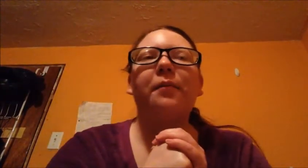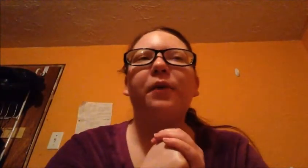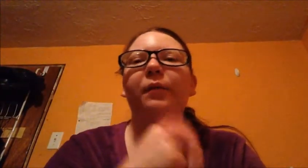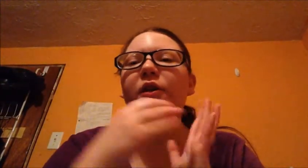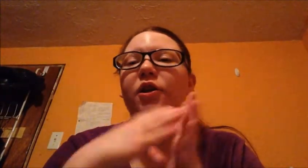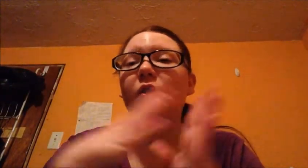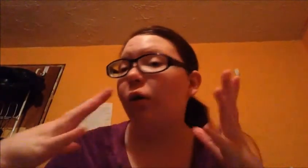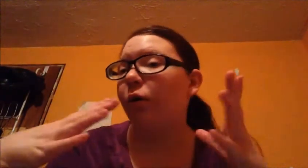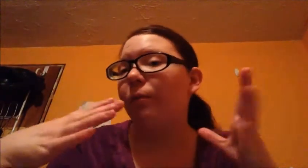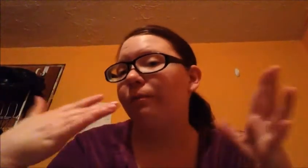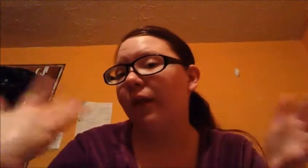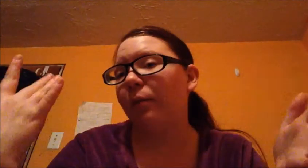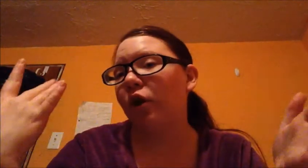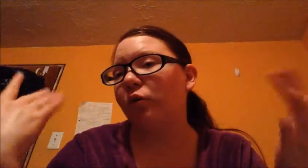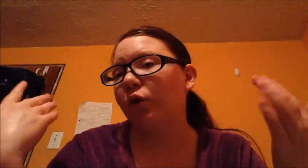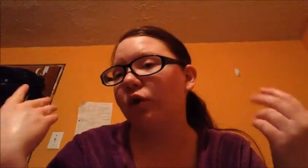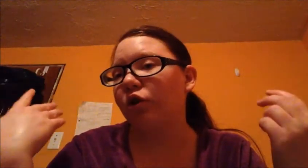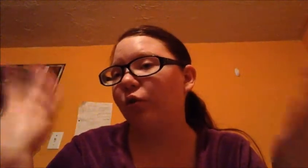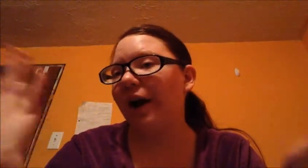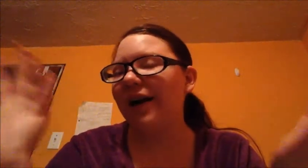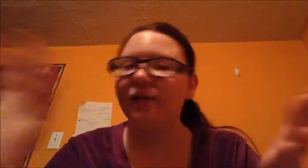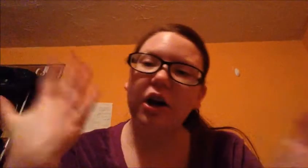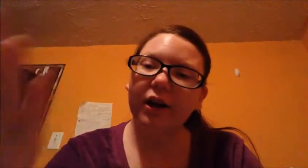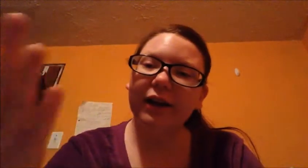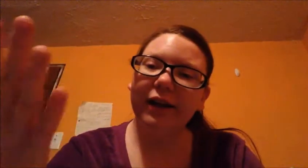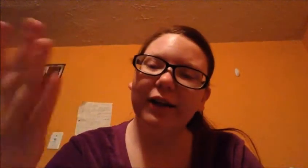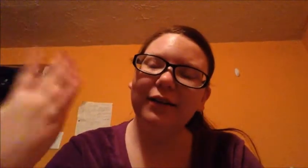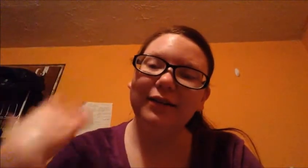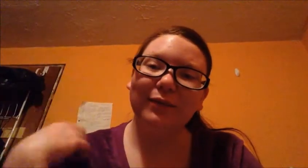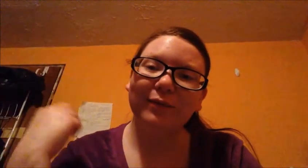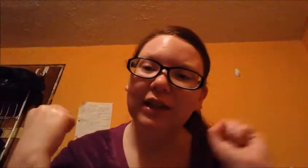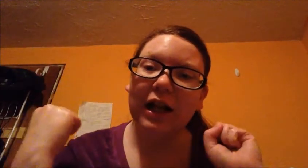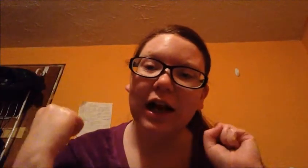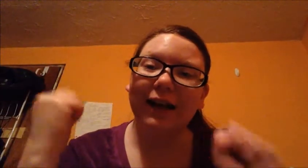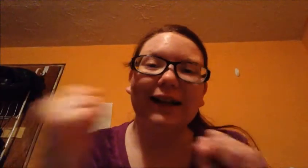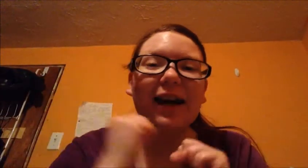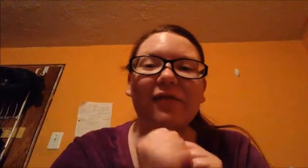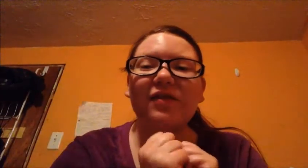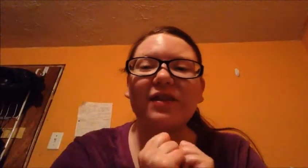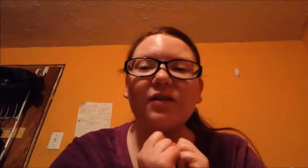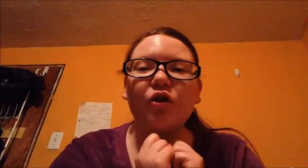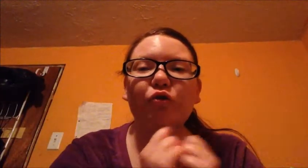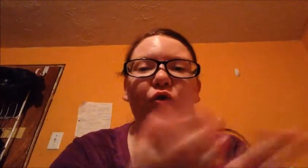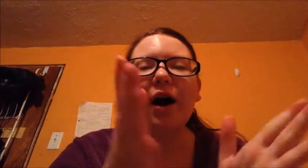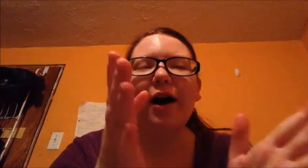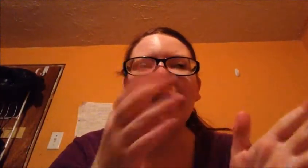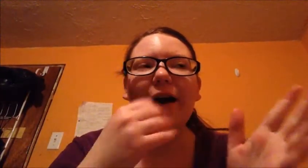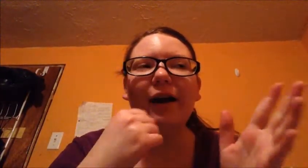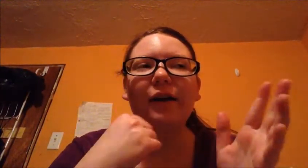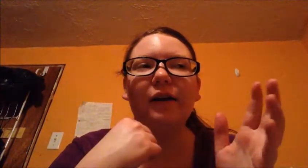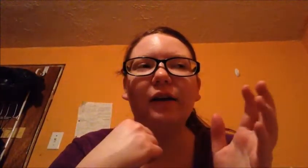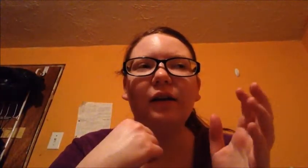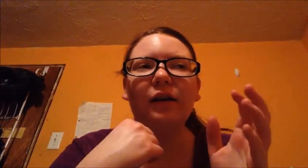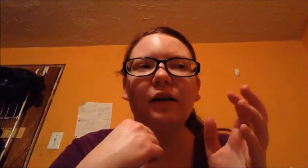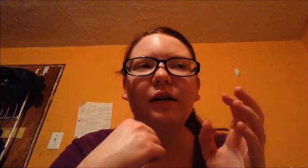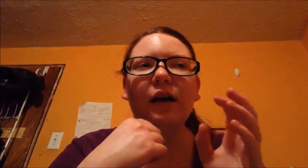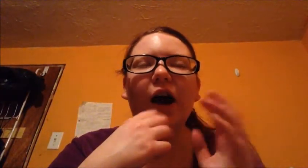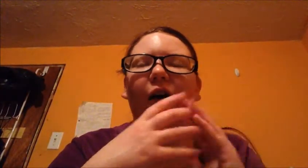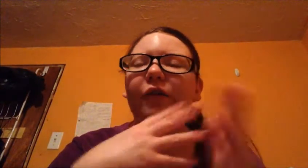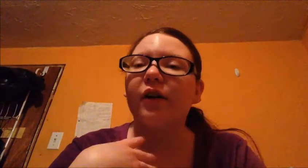Pretty much the whole month of March we're going to try to vlog again. Again, I am on try. I have fallen